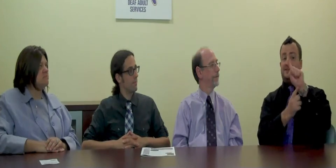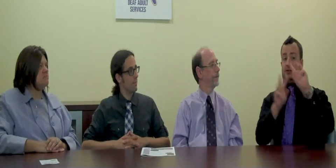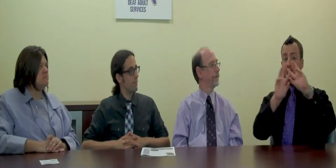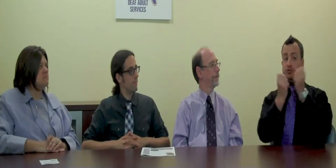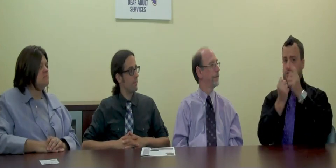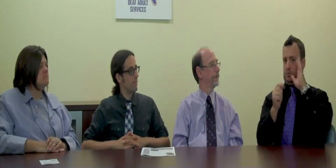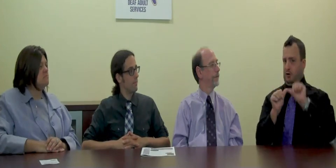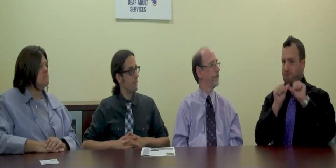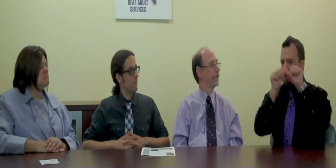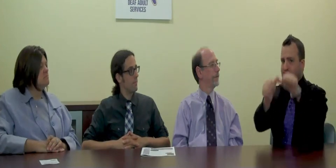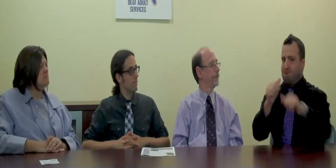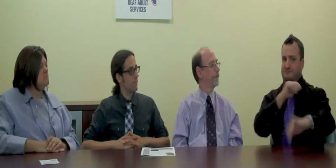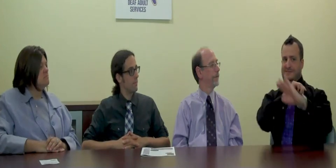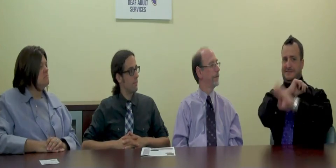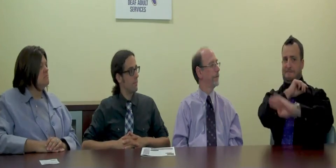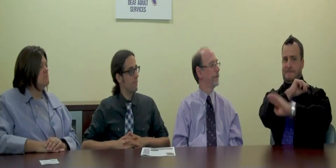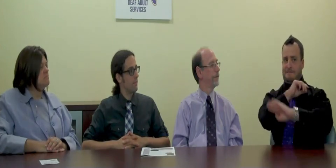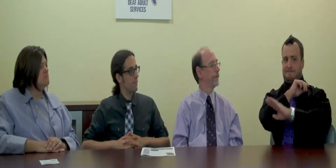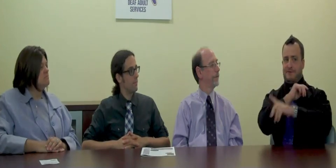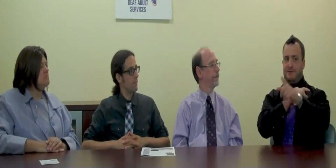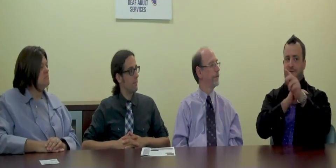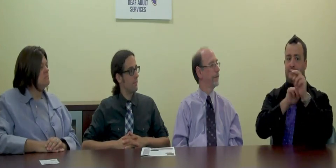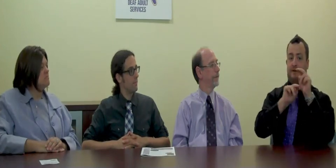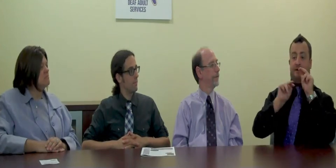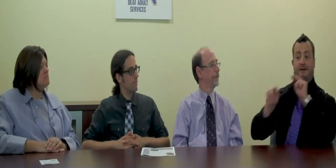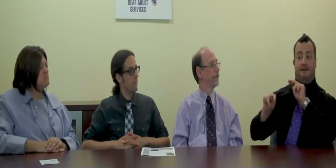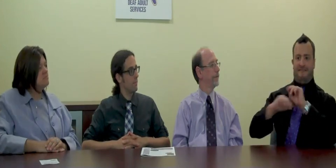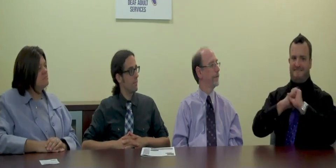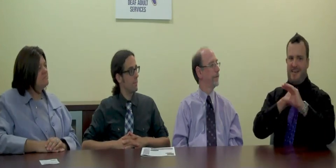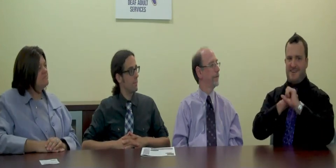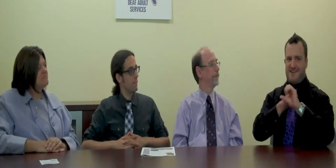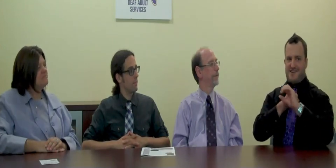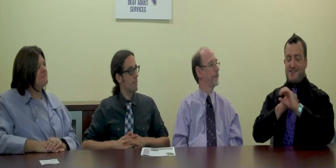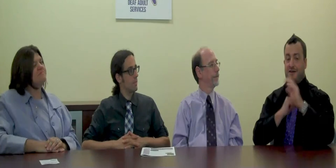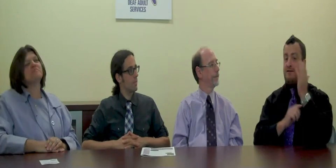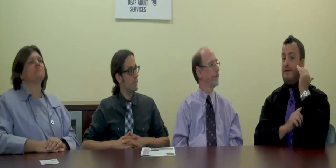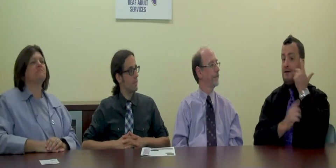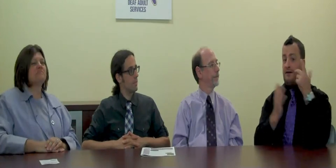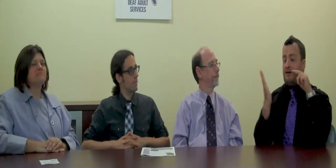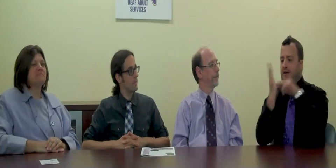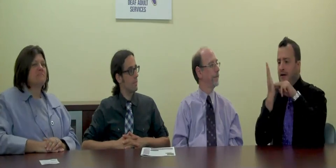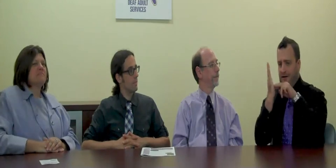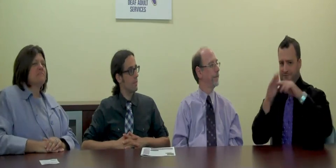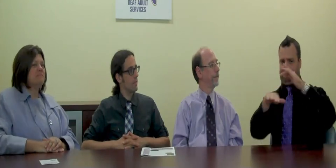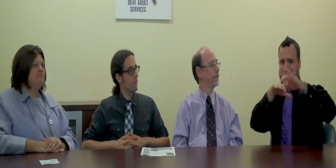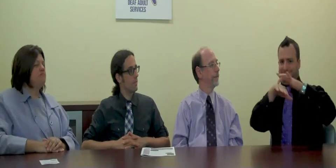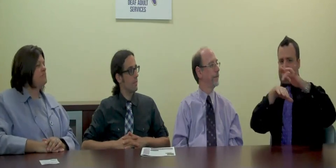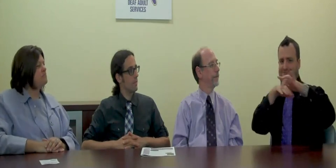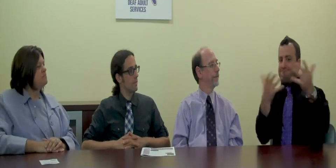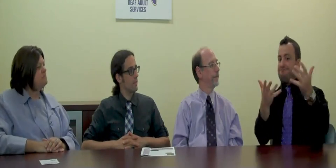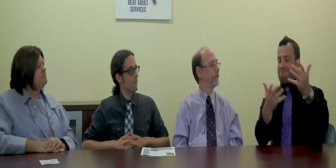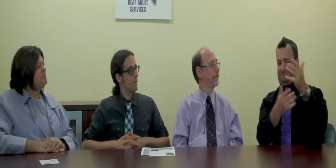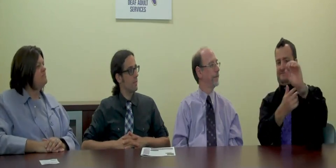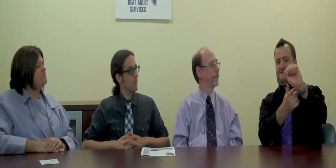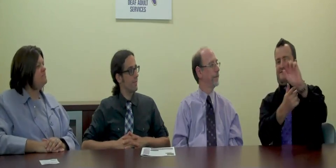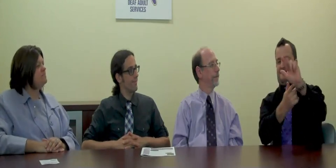Our bead workshops will resume in September. Please keep an eye out for the flyer, which should be available in early August.